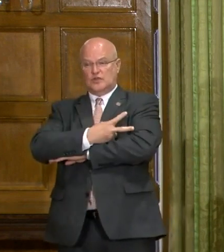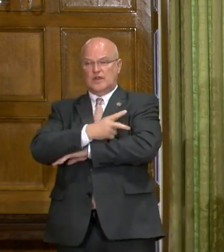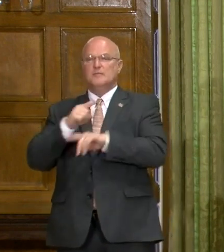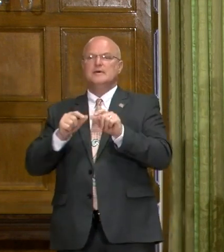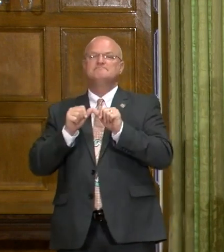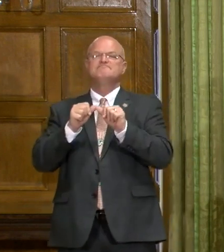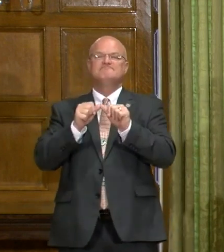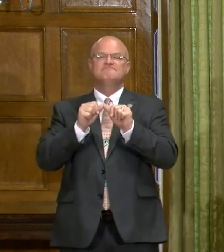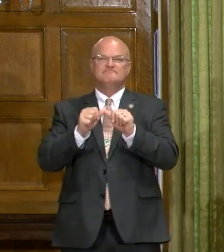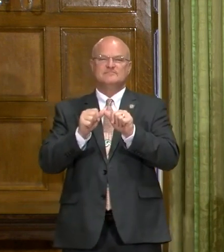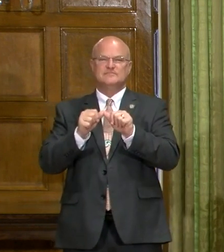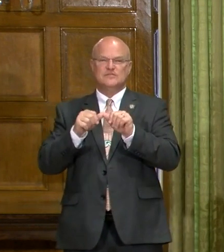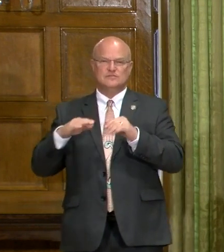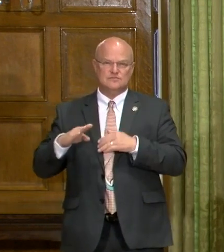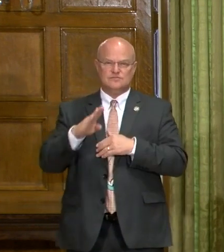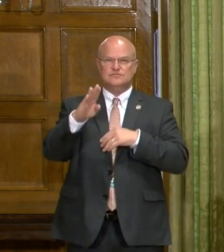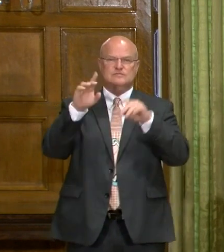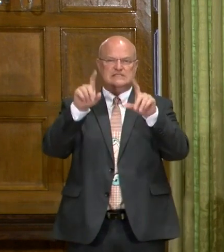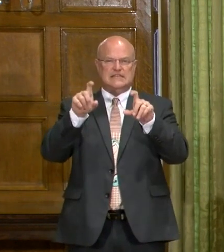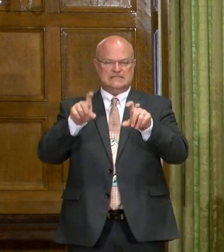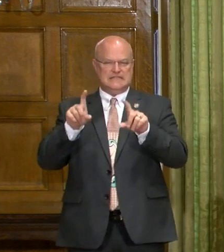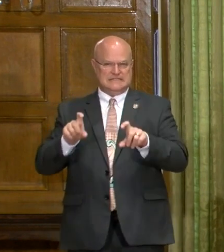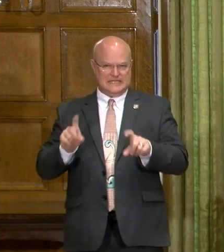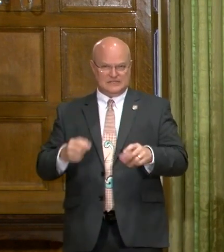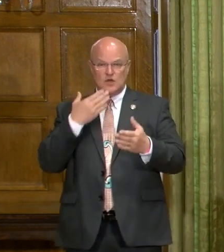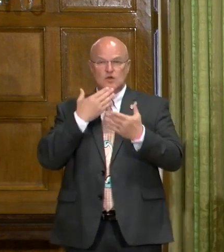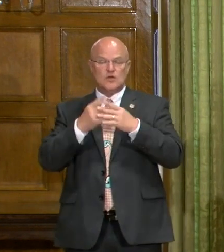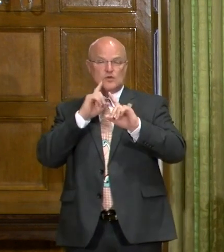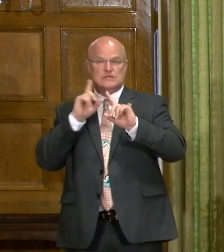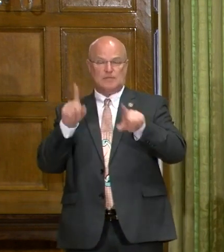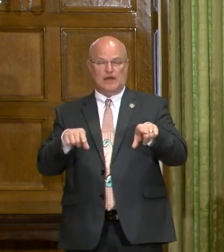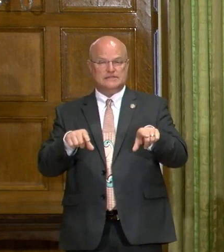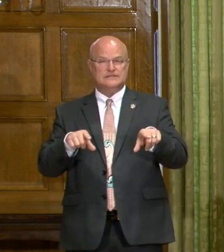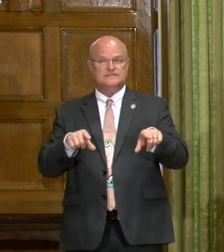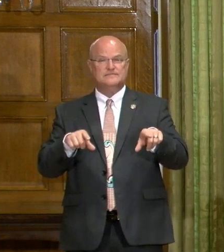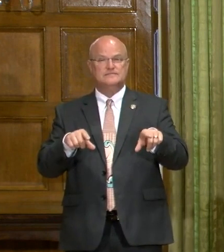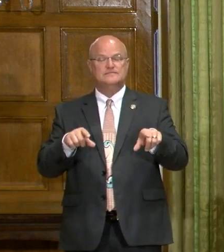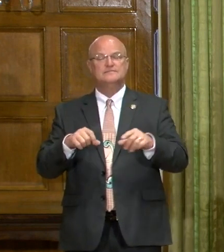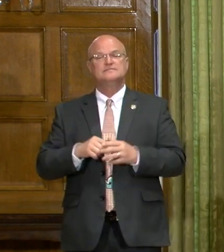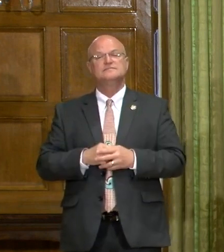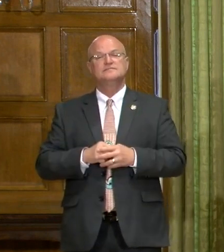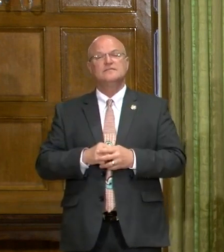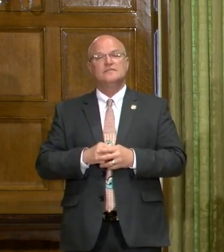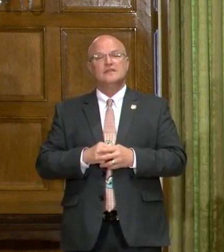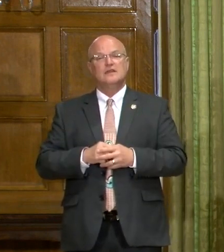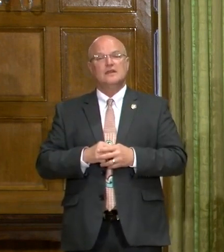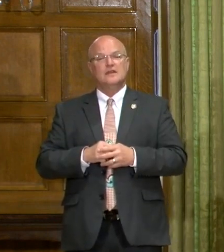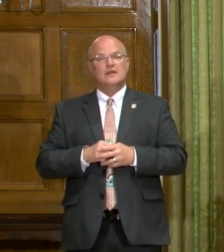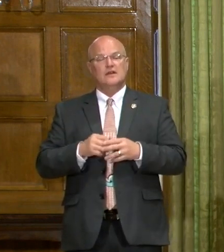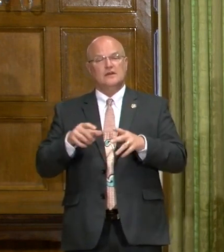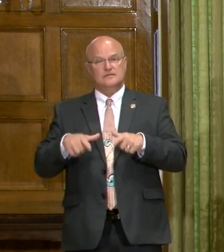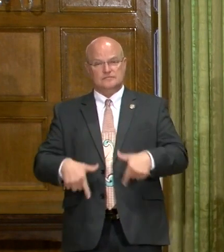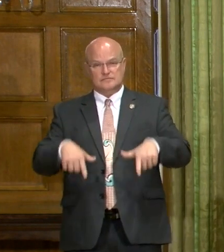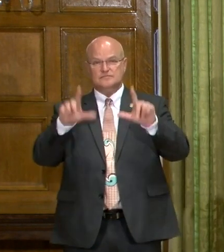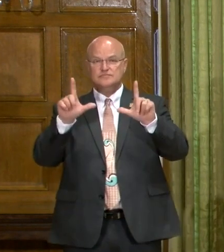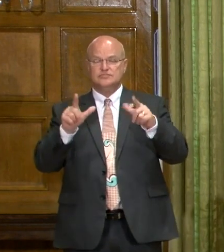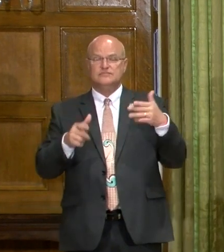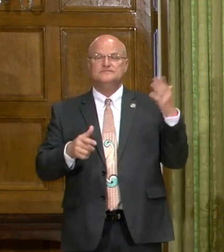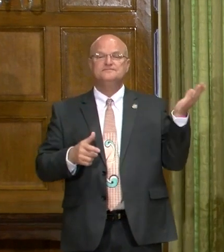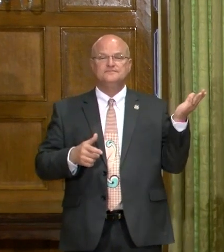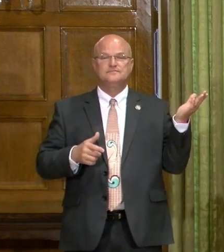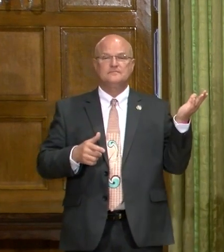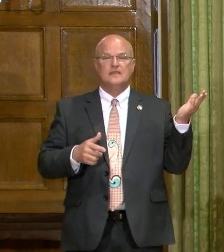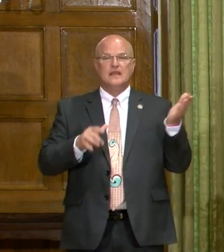days, but we've had a continued good response on tests. If you will look briefly at the